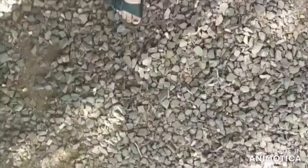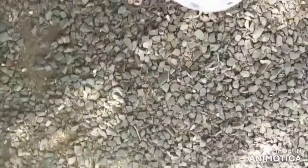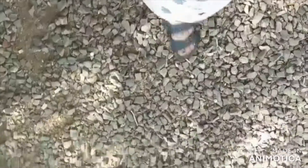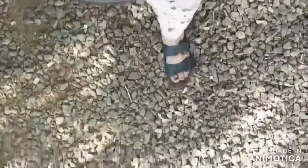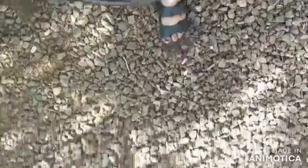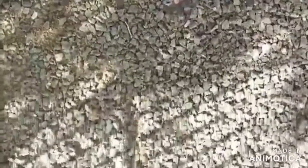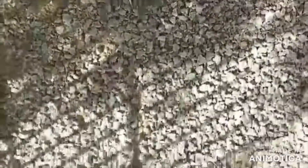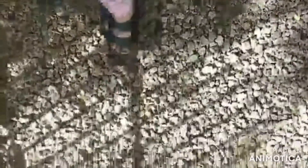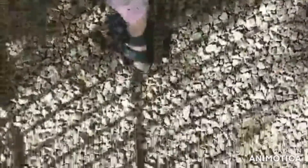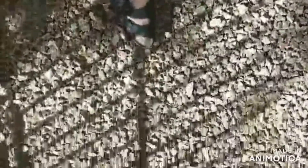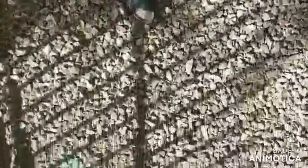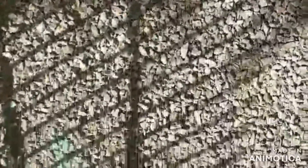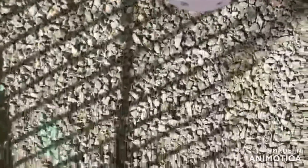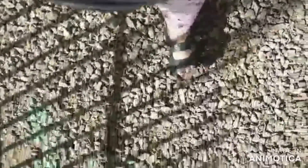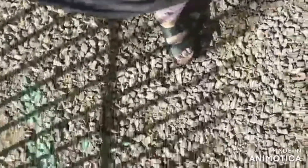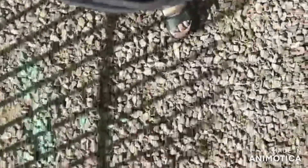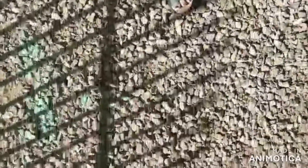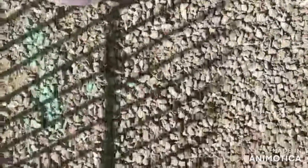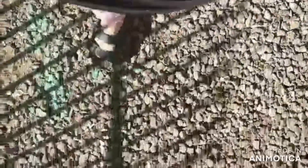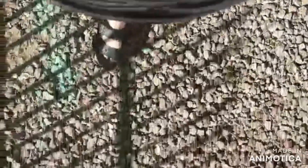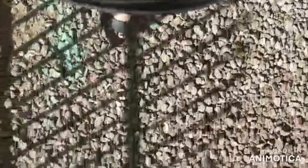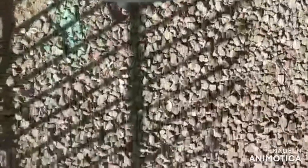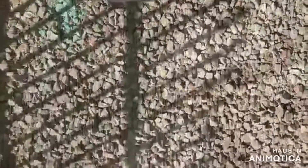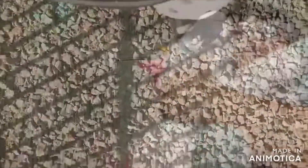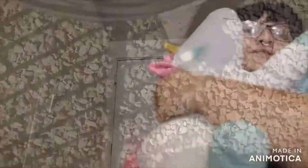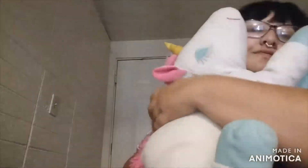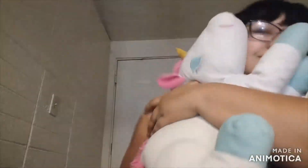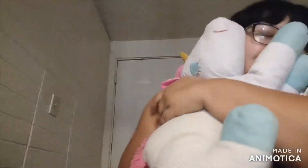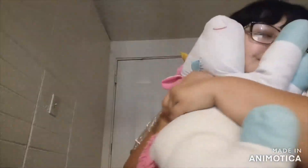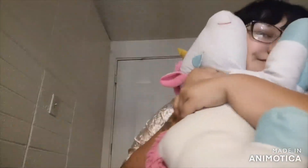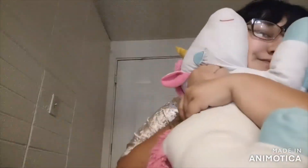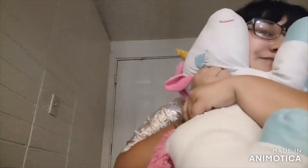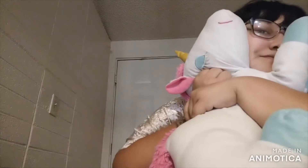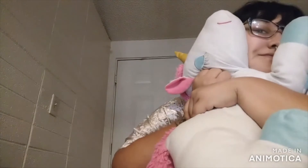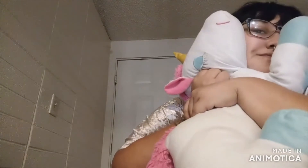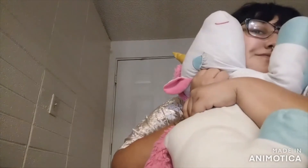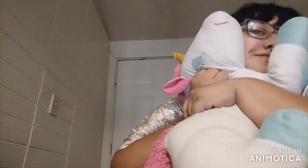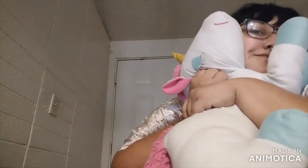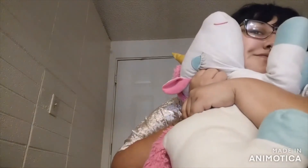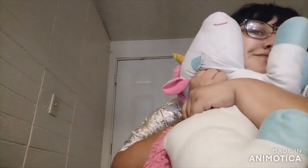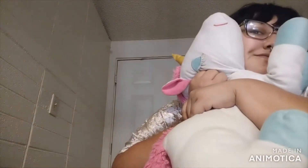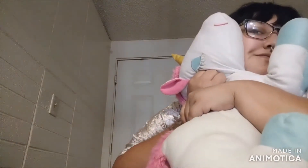dismantle and dismantle to heal learning to dismantle and dismantle to heal learning to